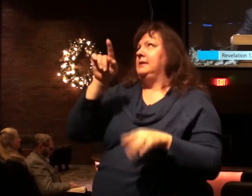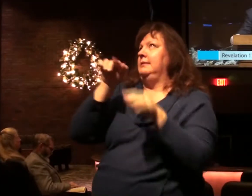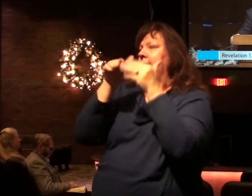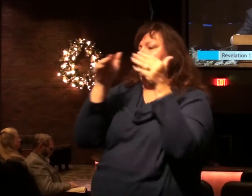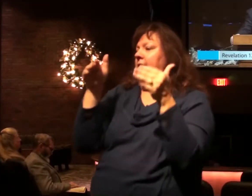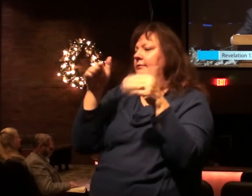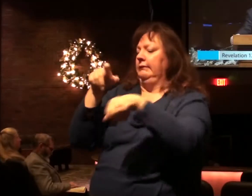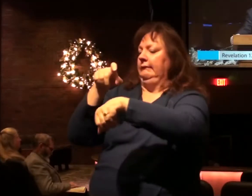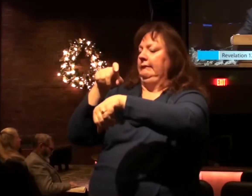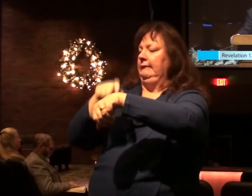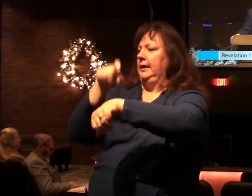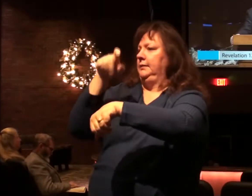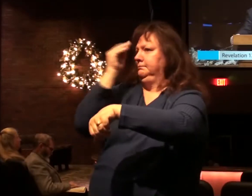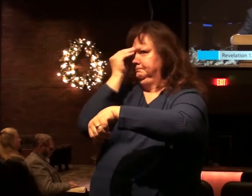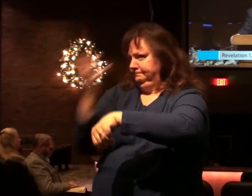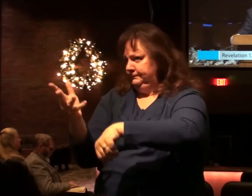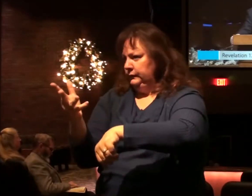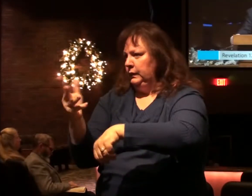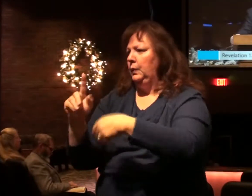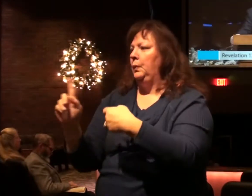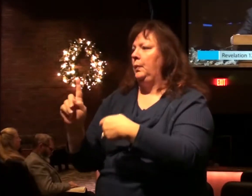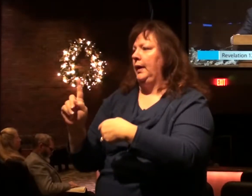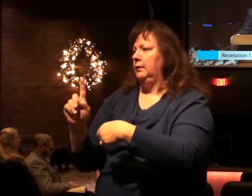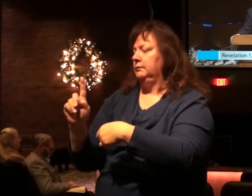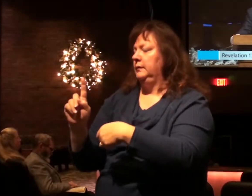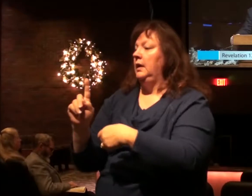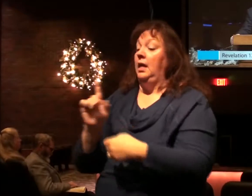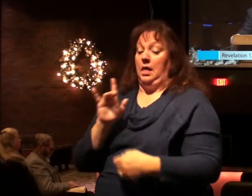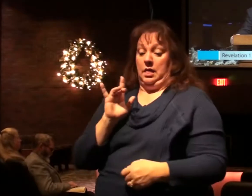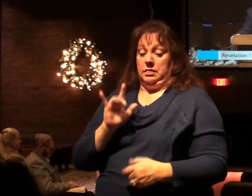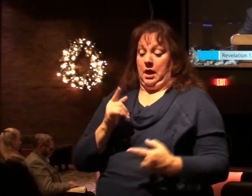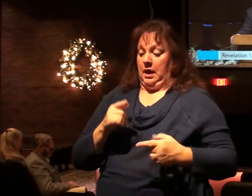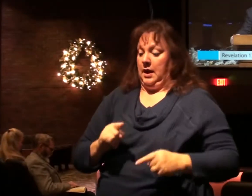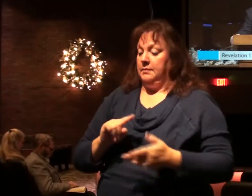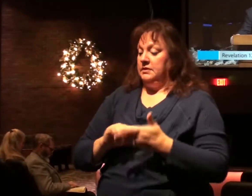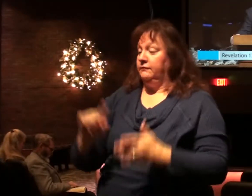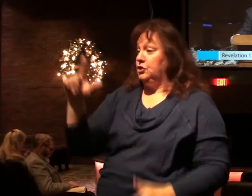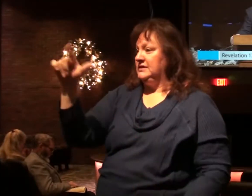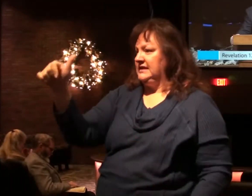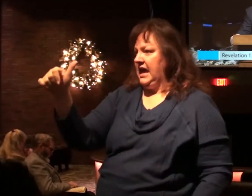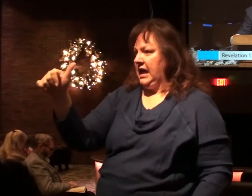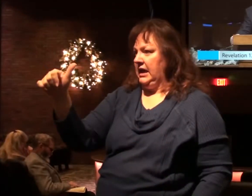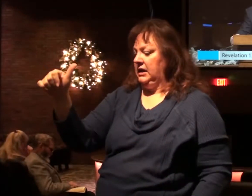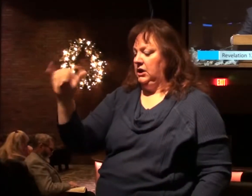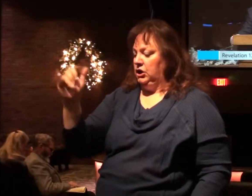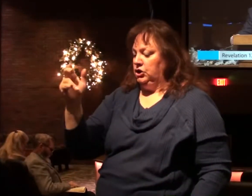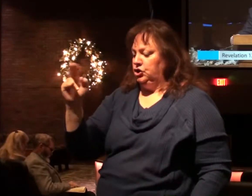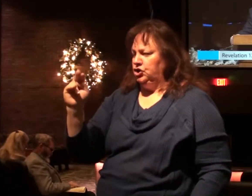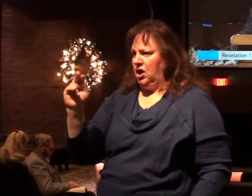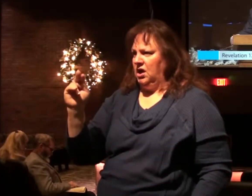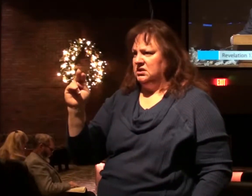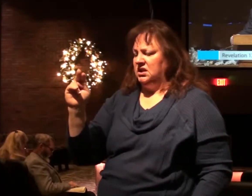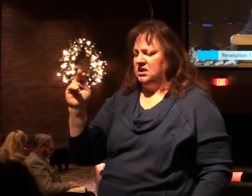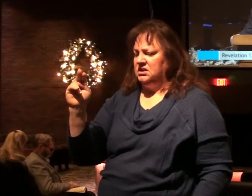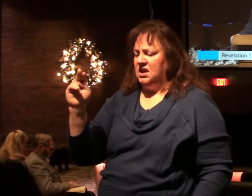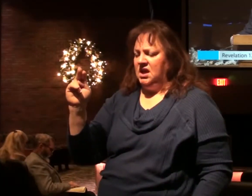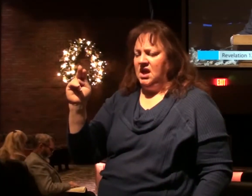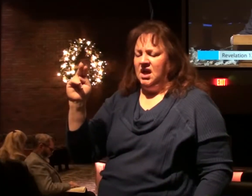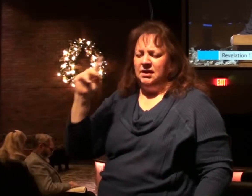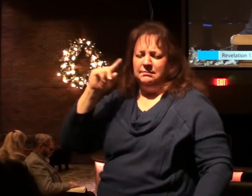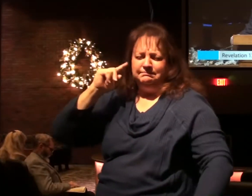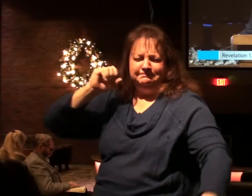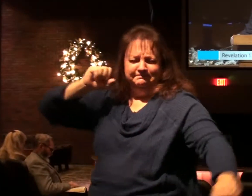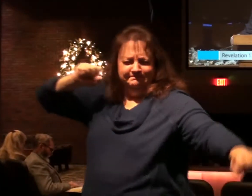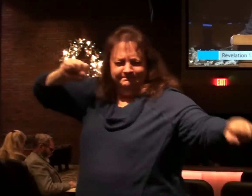that is a time marker. When that happens, verse 10, then I heard a loud voice in